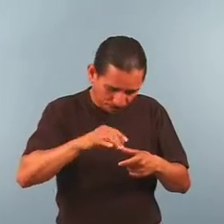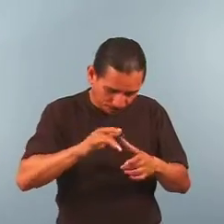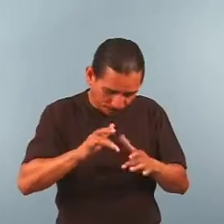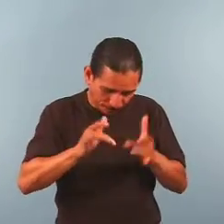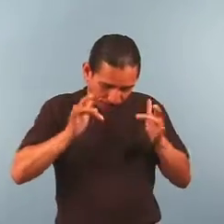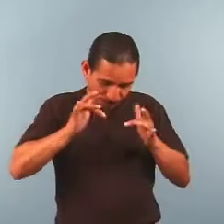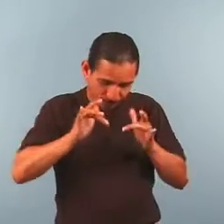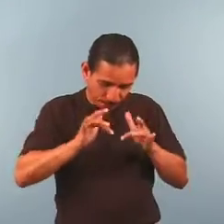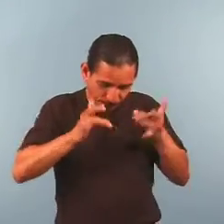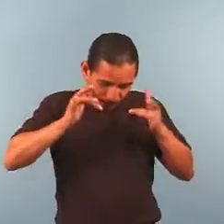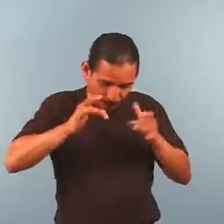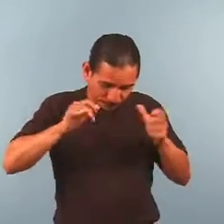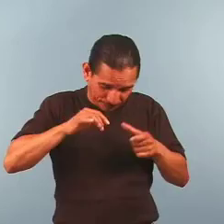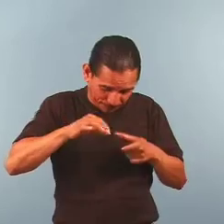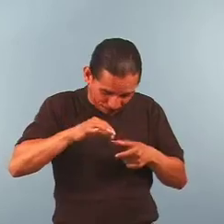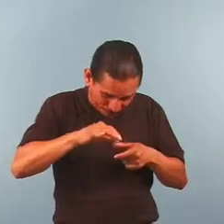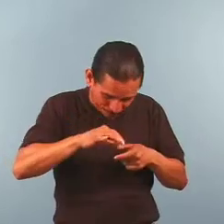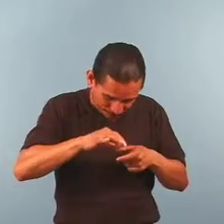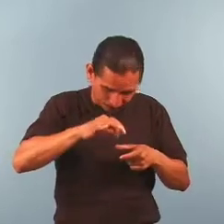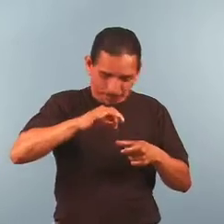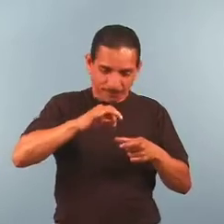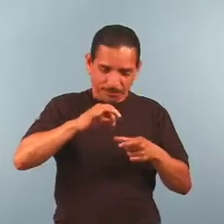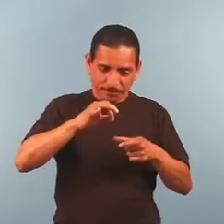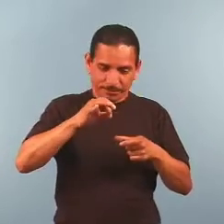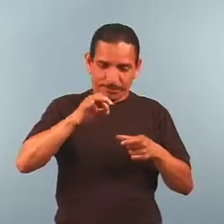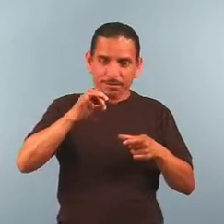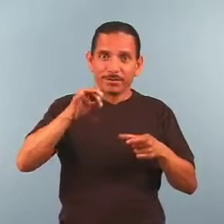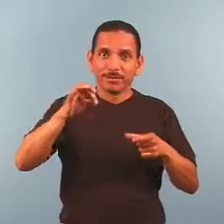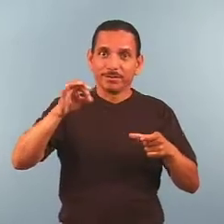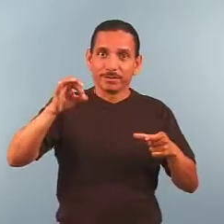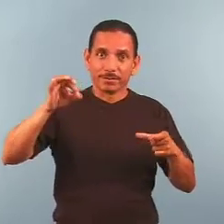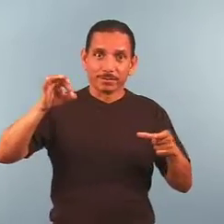The bright specks in this galaxy image